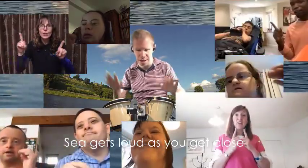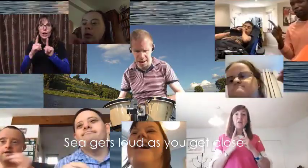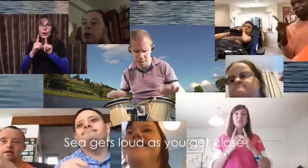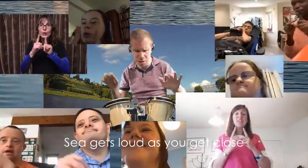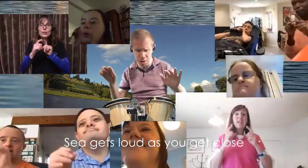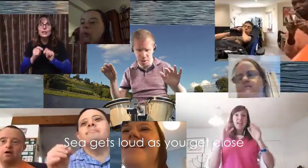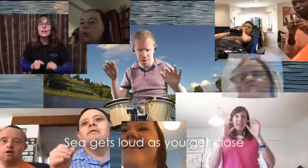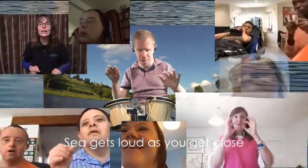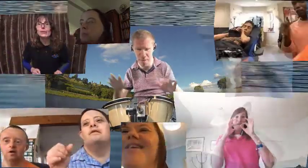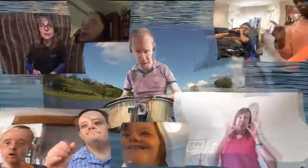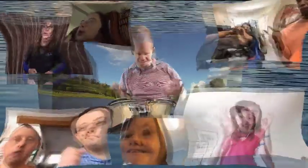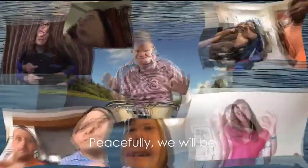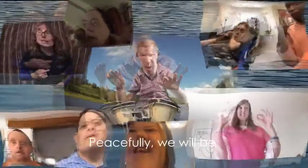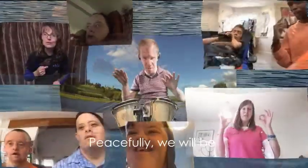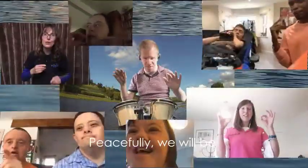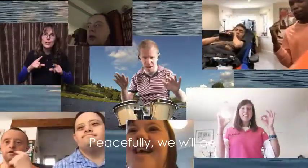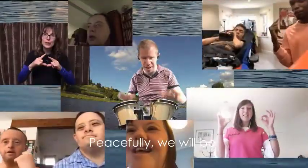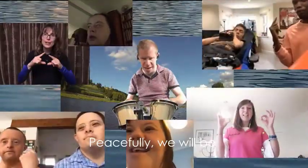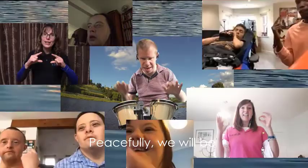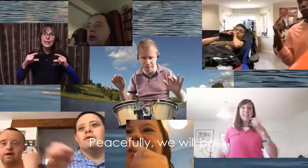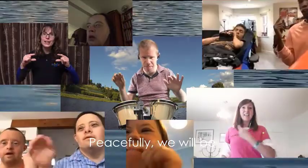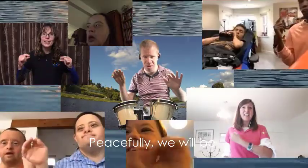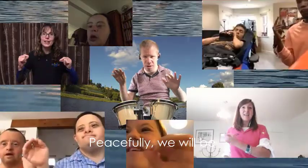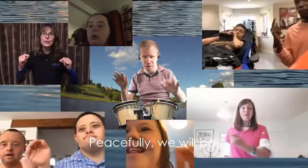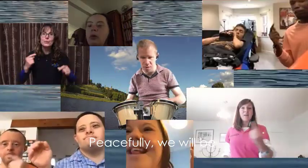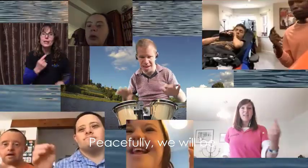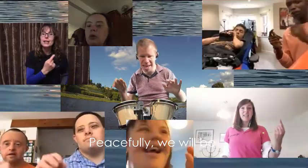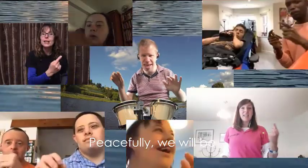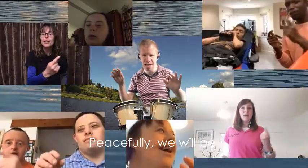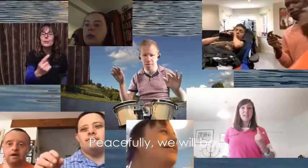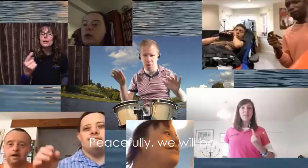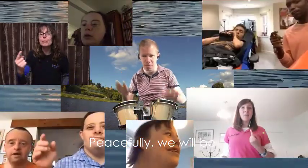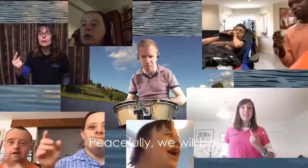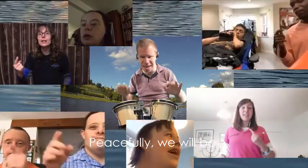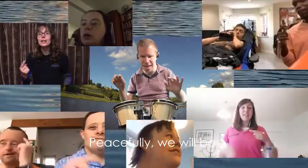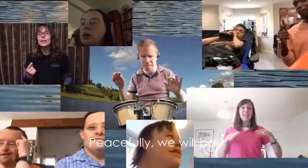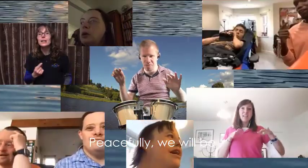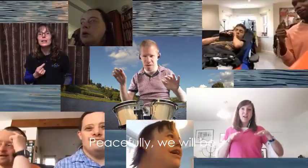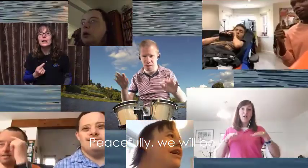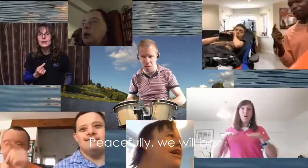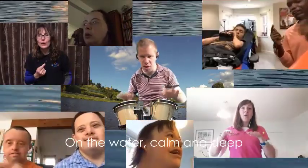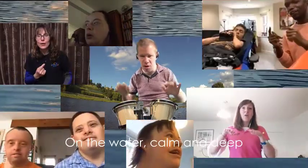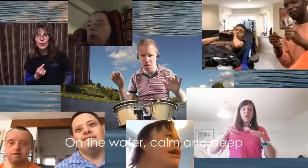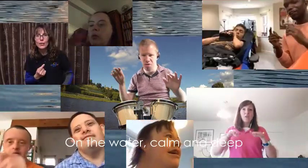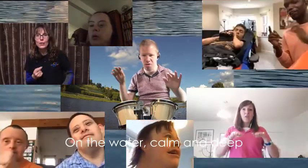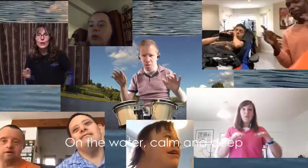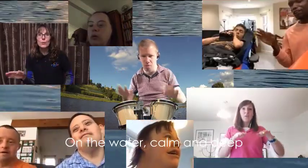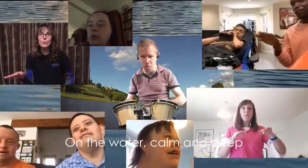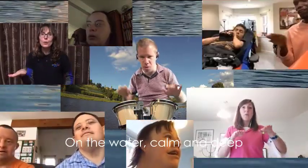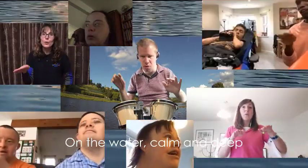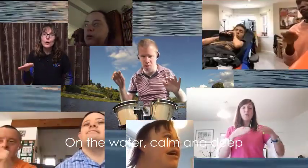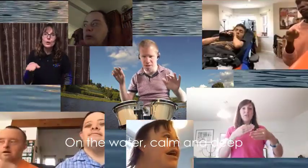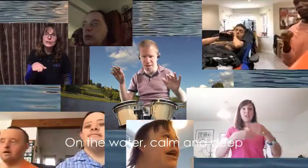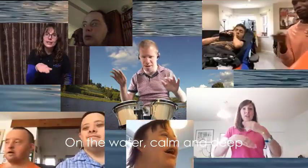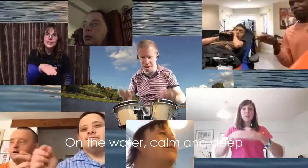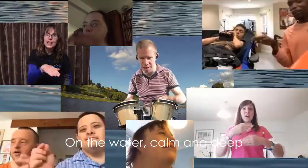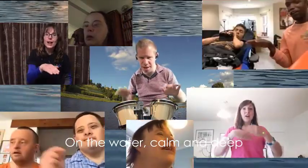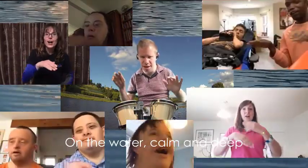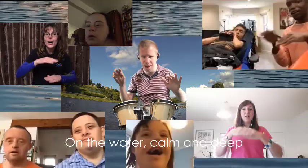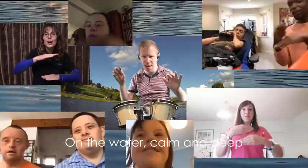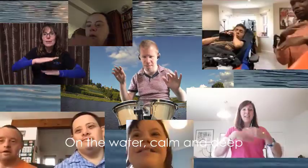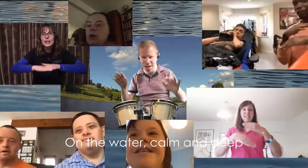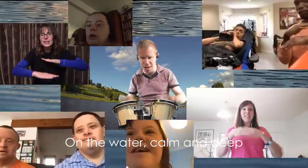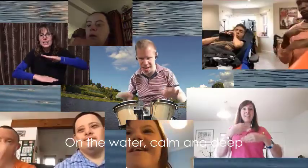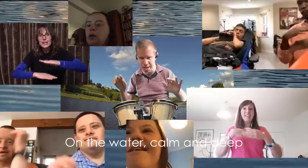Twice and peacefully we will be on the wall, Sir